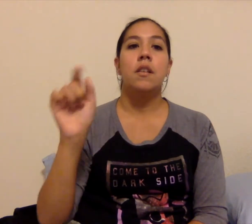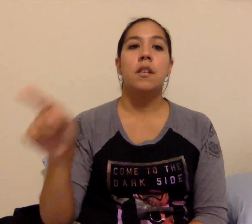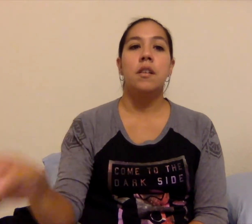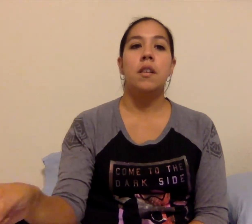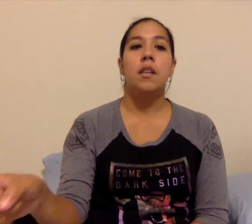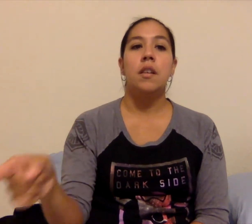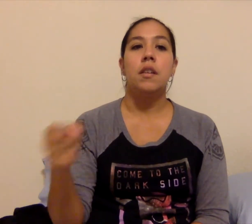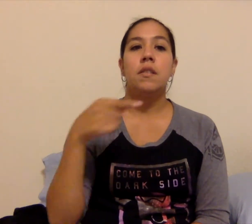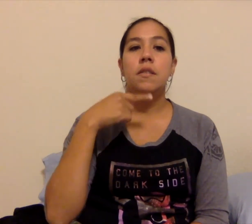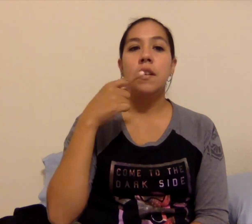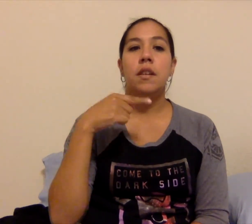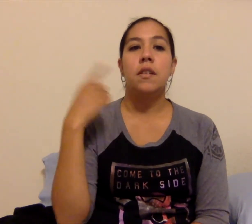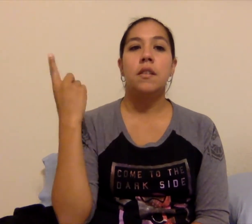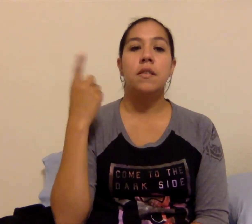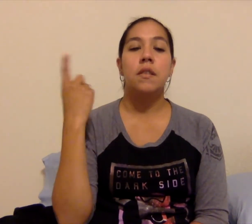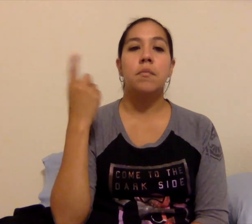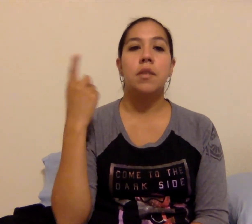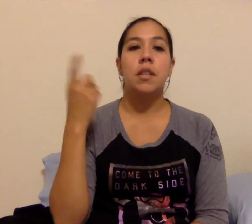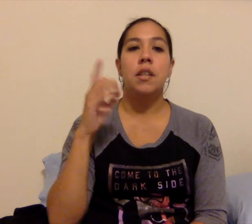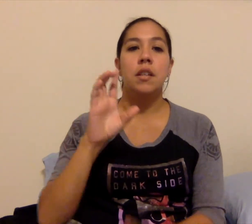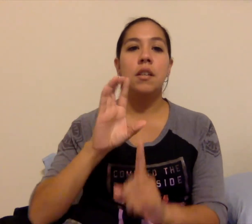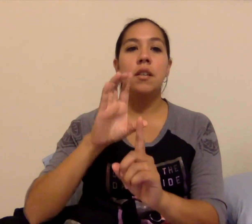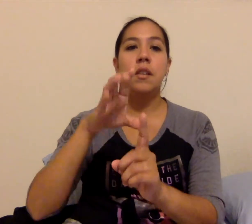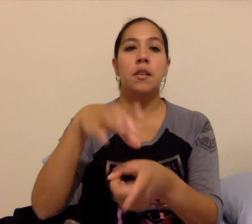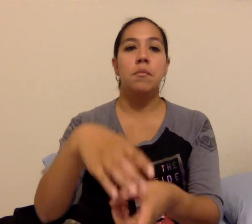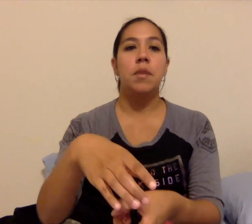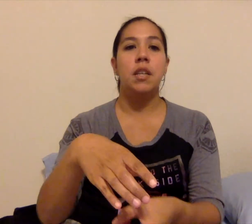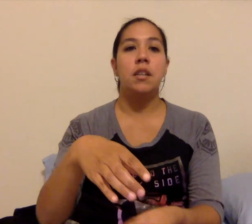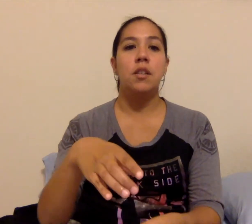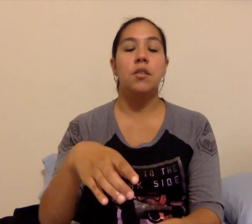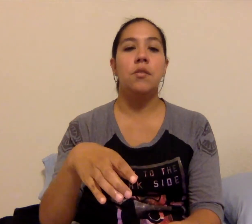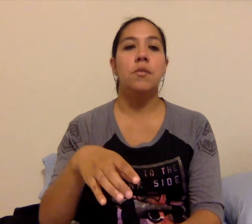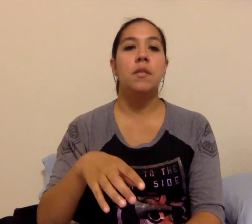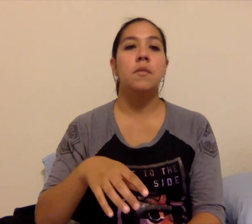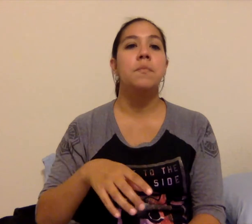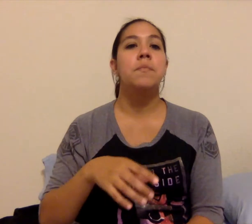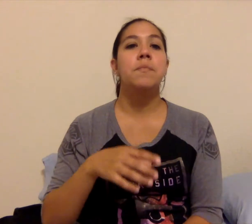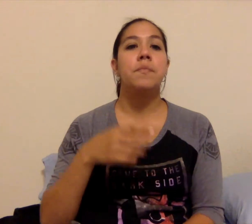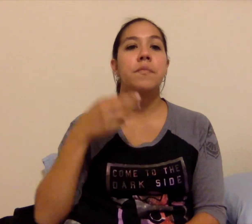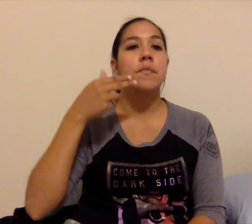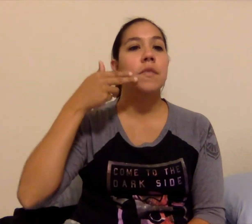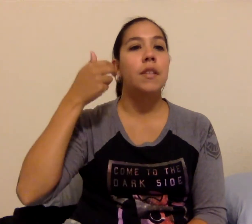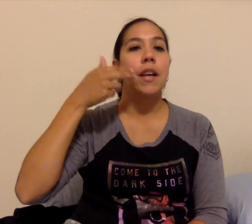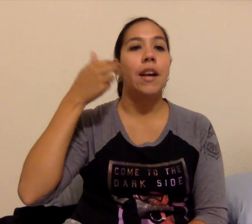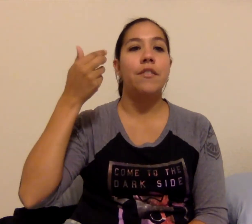he said something to make you laugh,